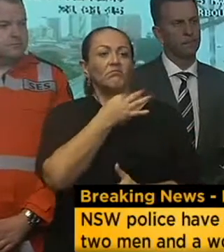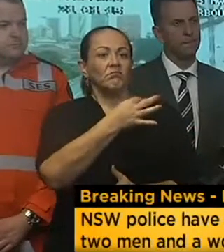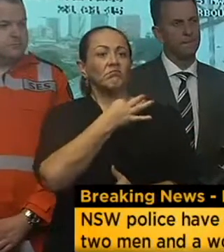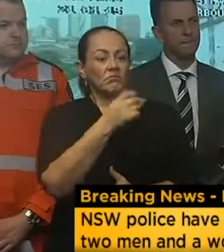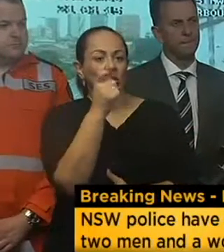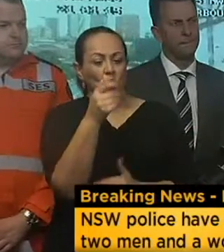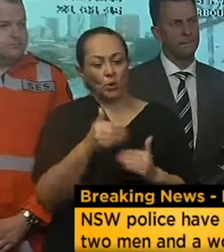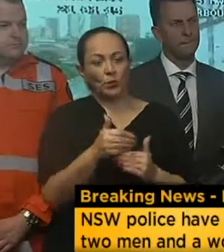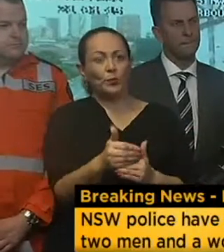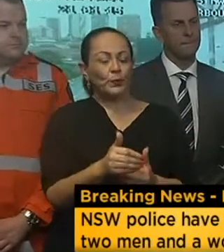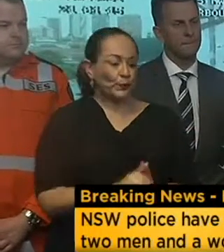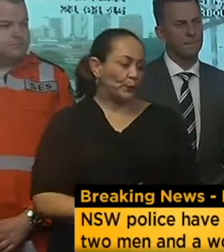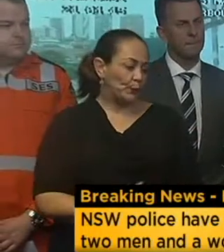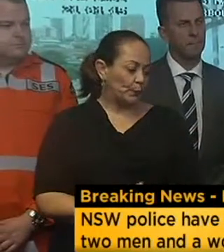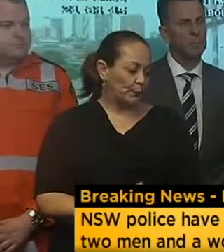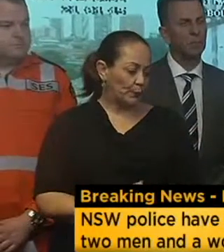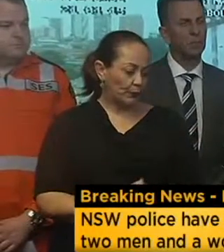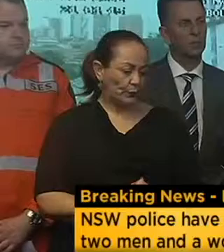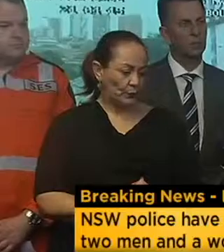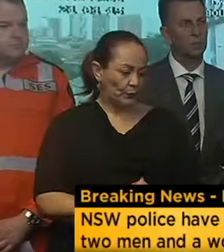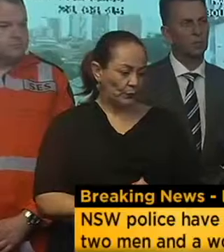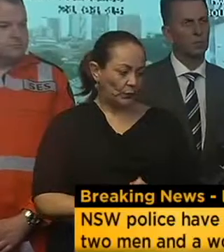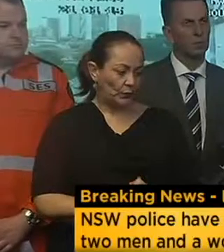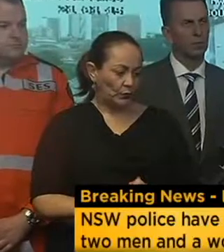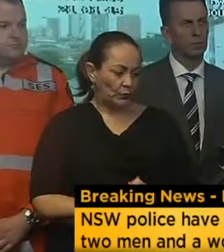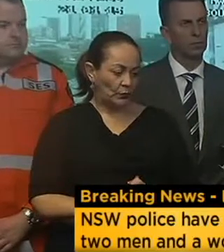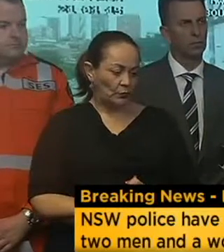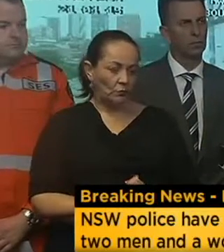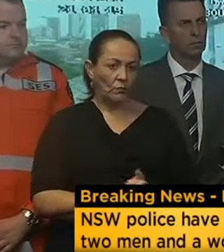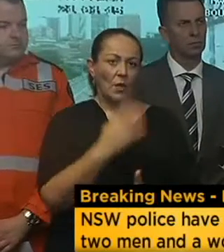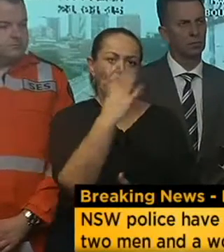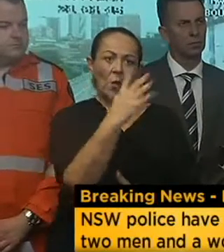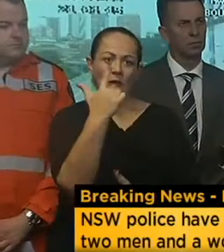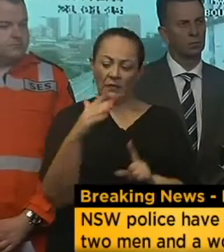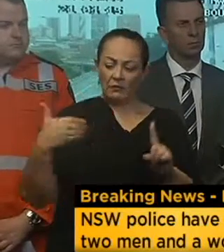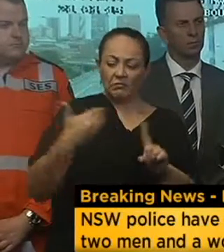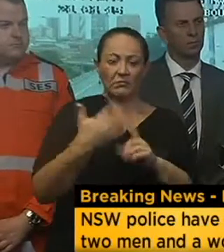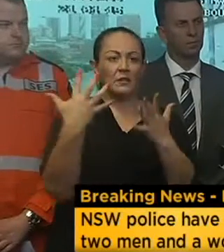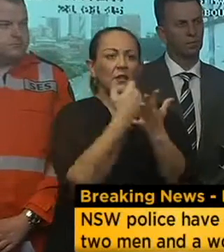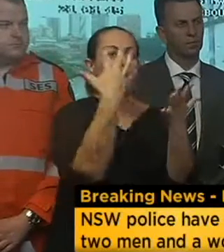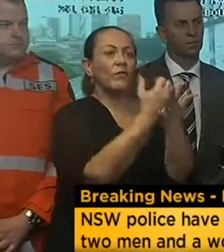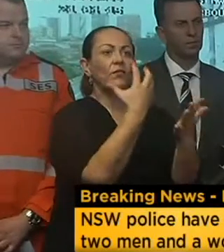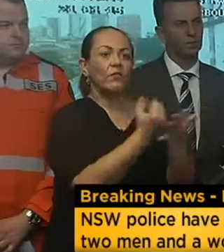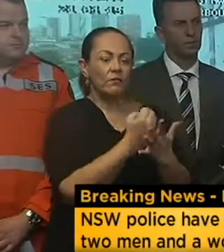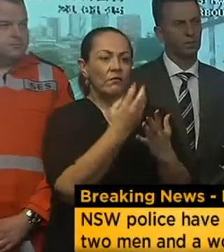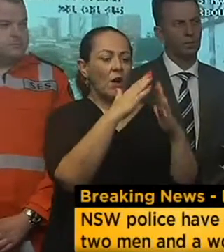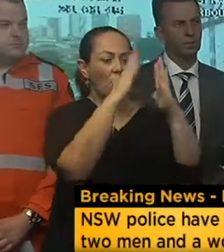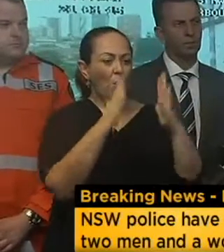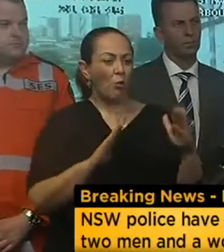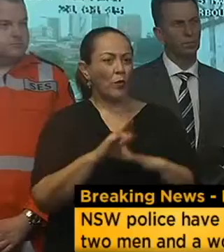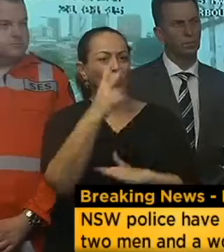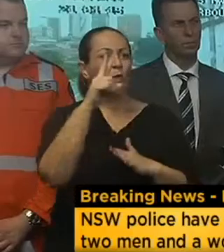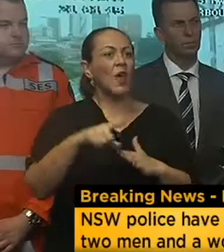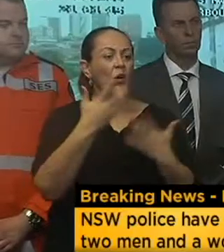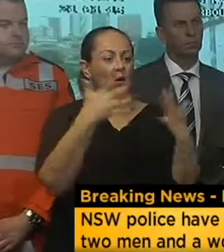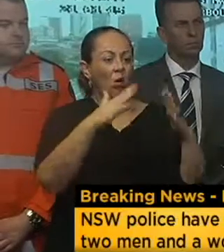priority is being directed. There has been over 47 flood rescues and over 200,000 homes and businesses that have lost